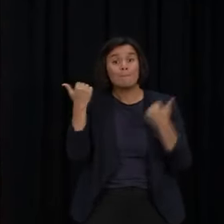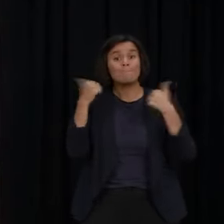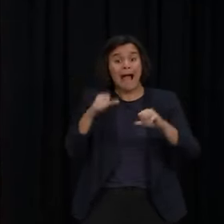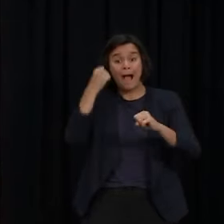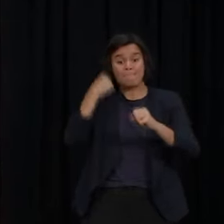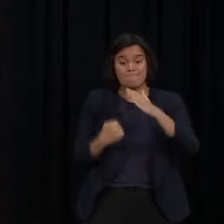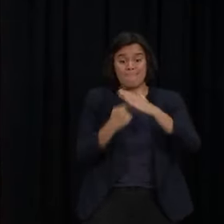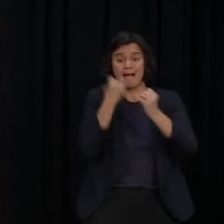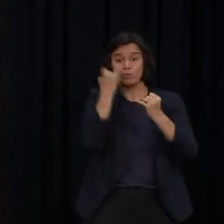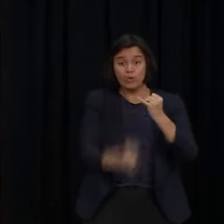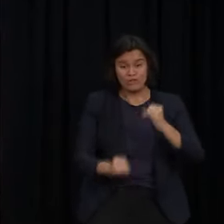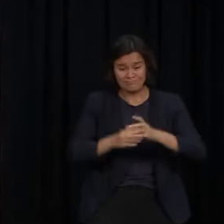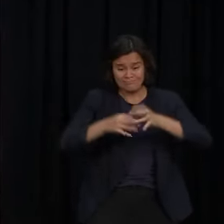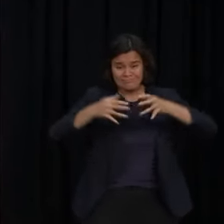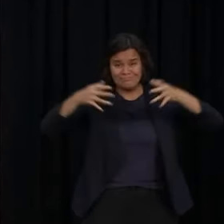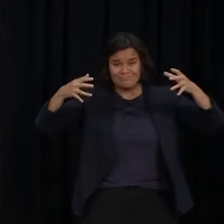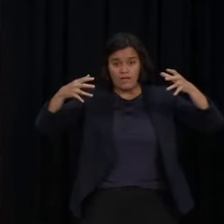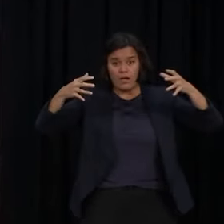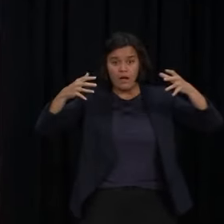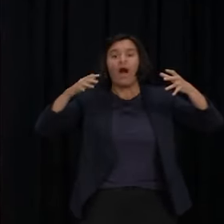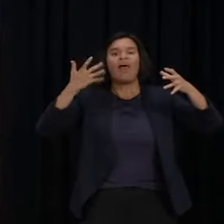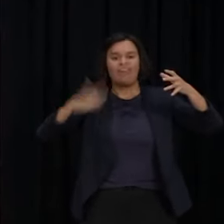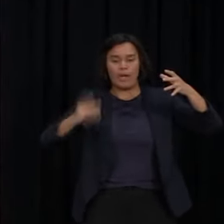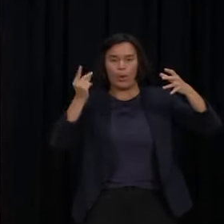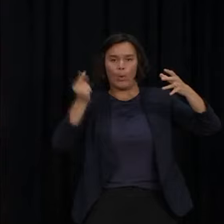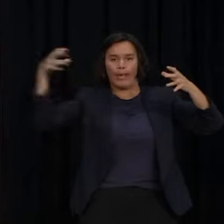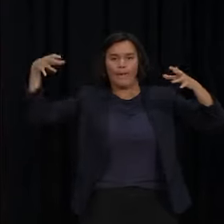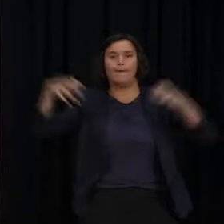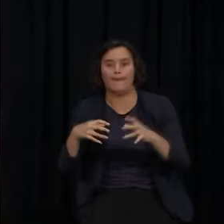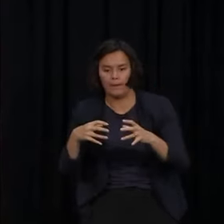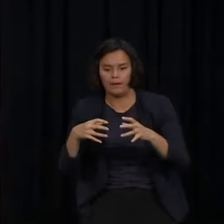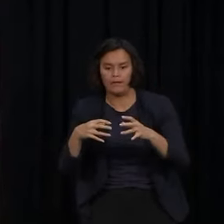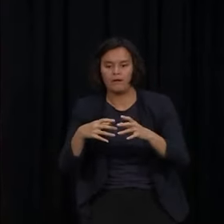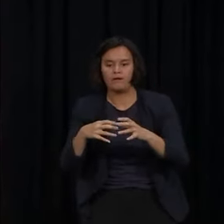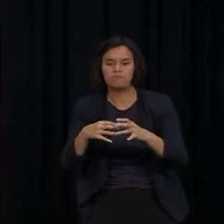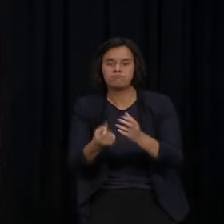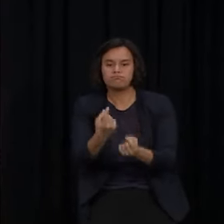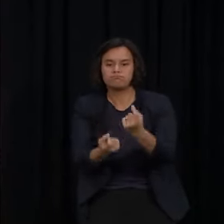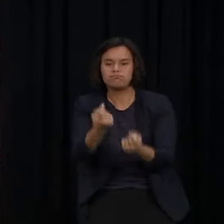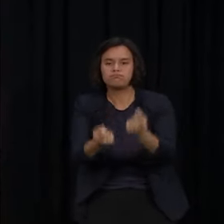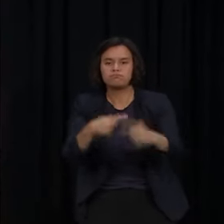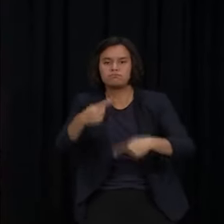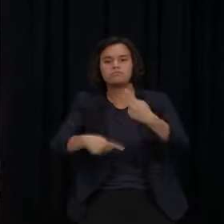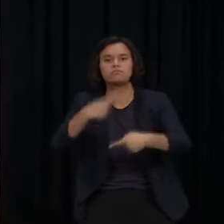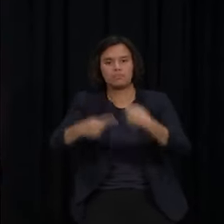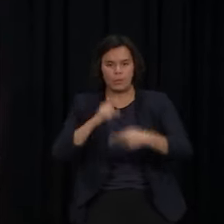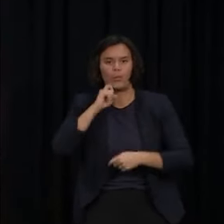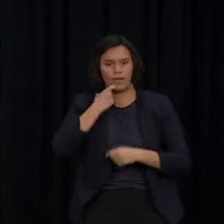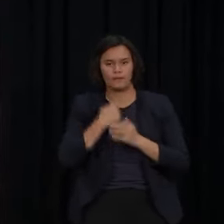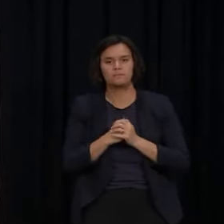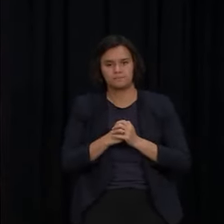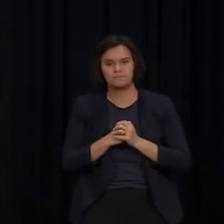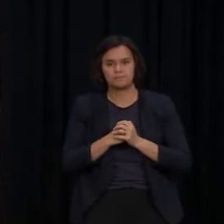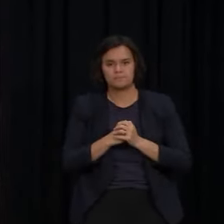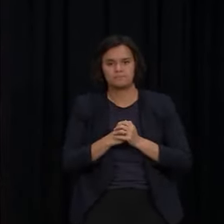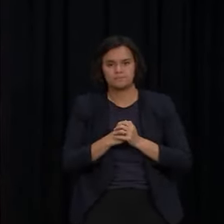decline, followed by cases stabilizing at a lower level. That is the point when we can start